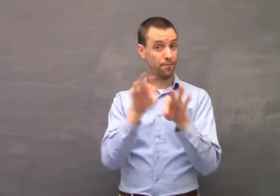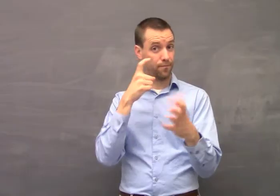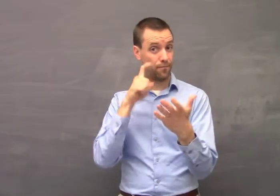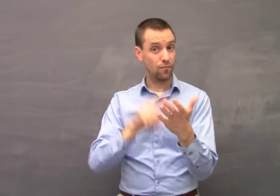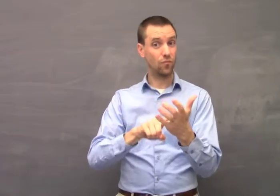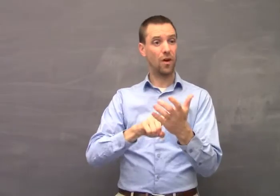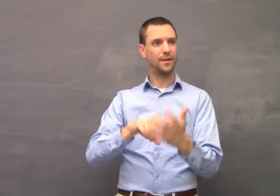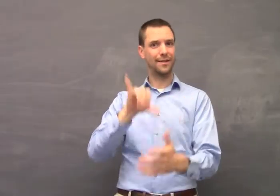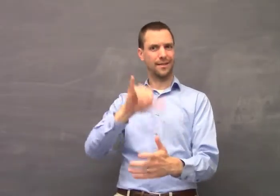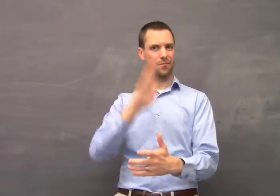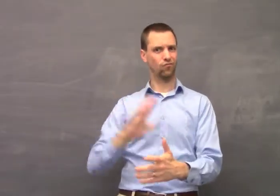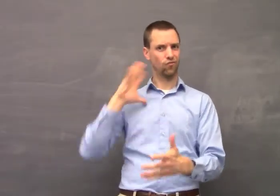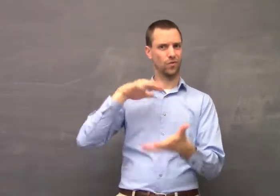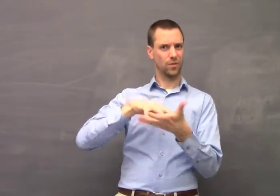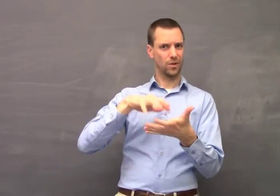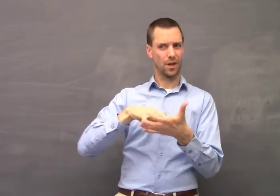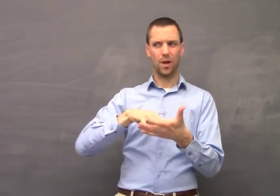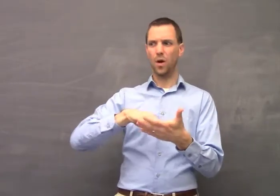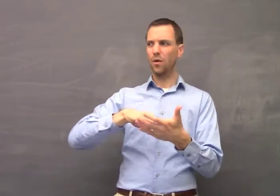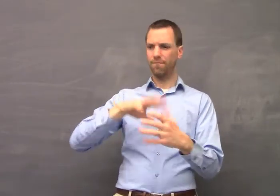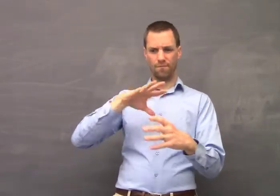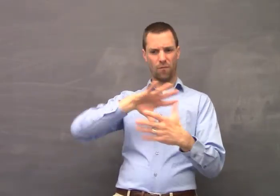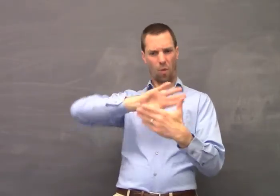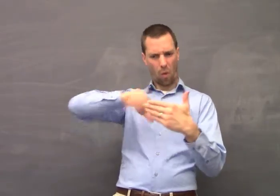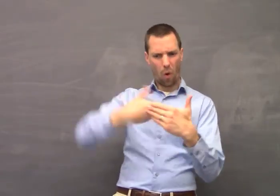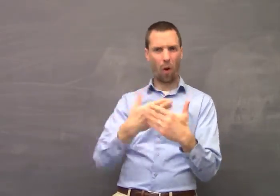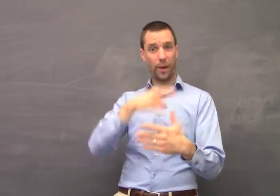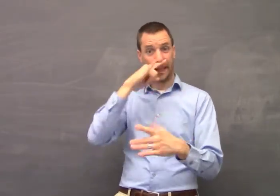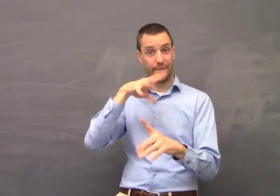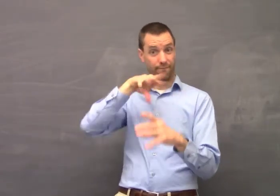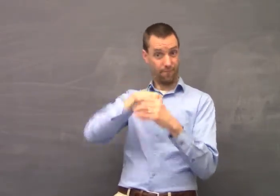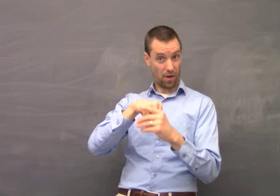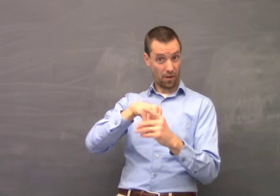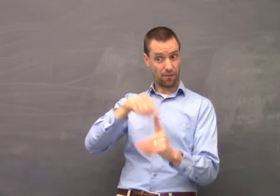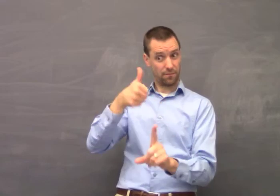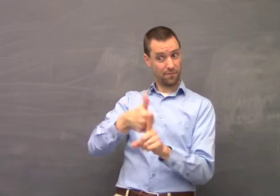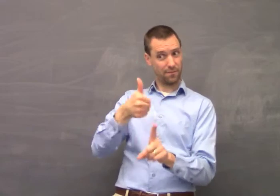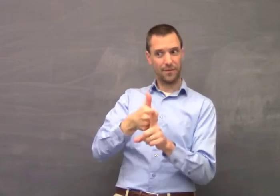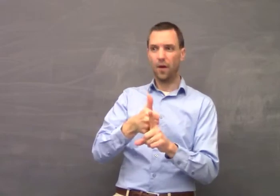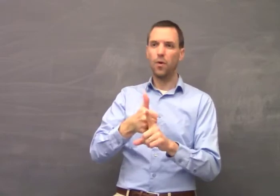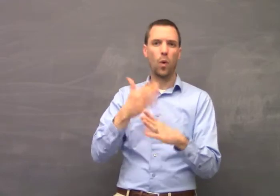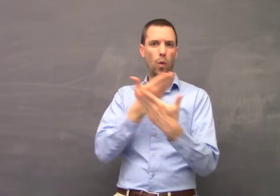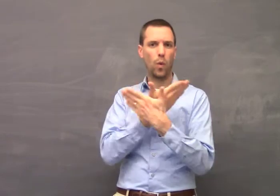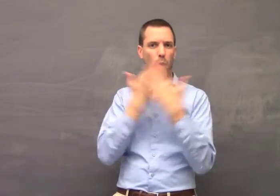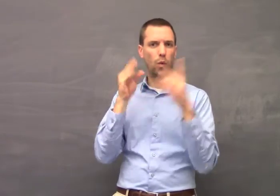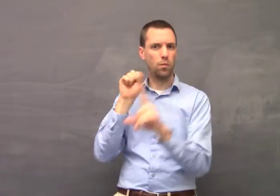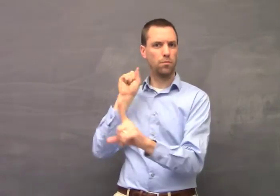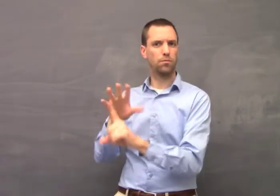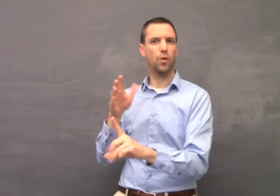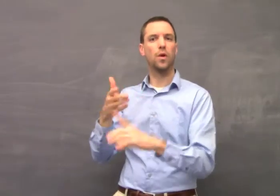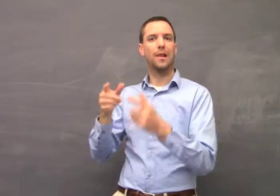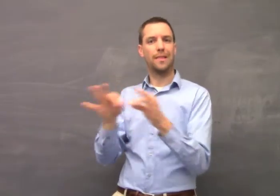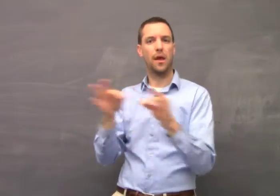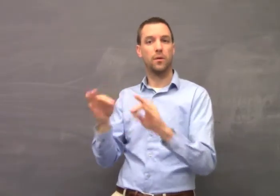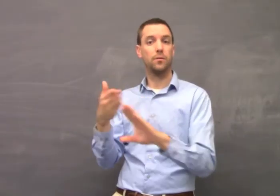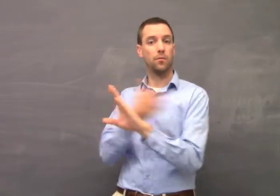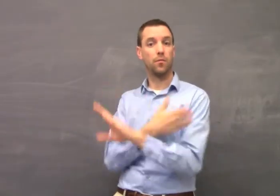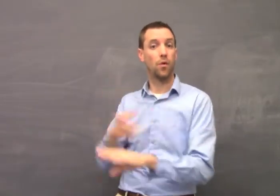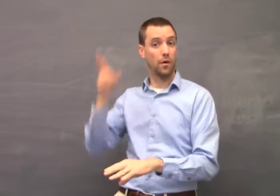But it's important to recognize that in that previous study, all of the participants involved didn't have any exposure to